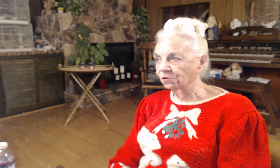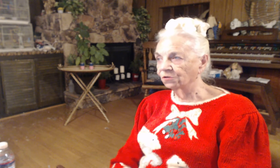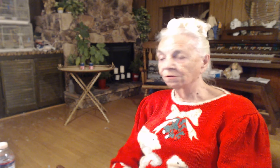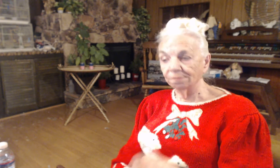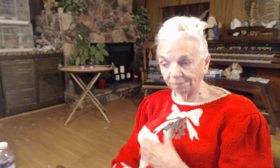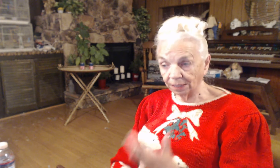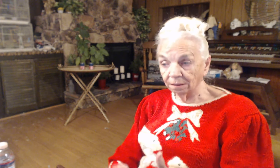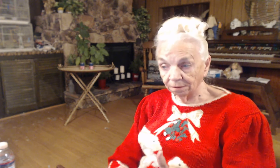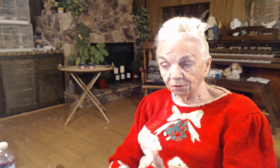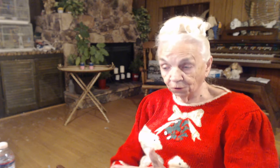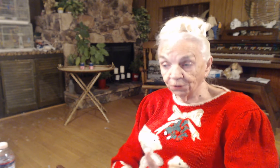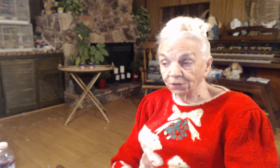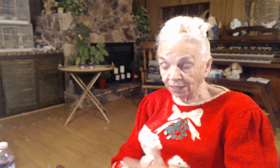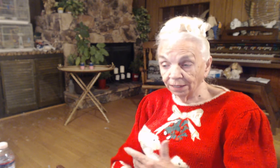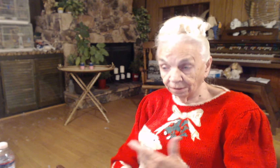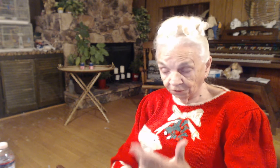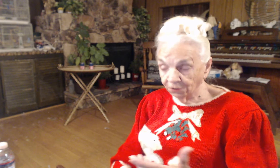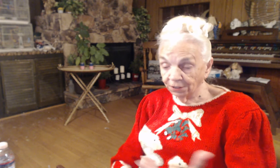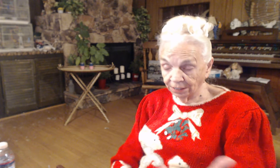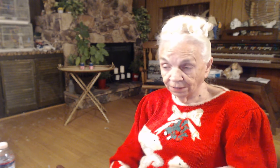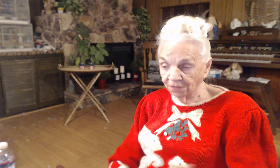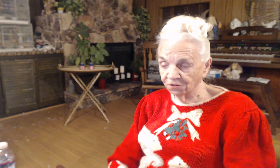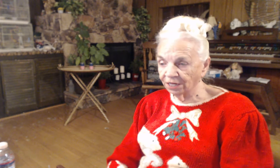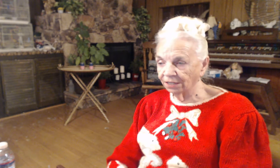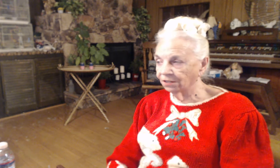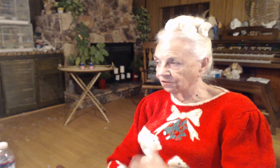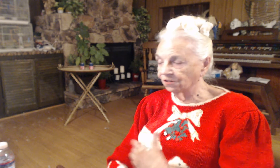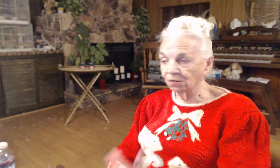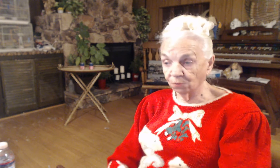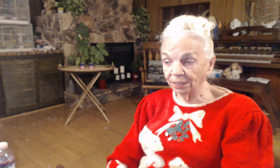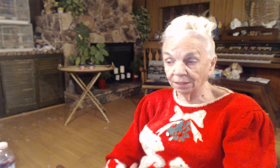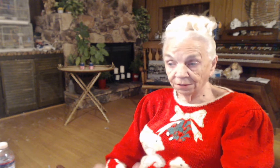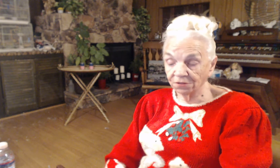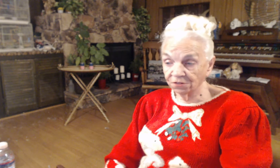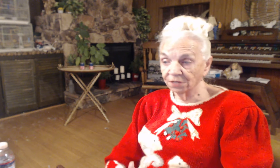learned and educated and say, read it and discuss it.